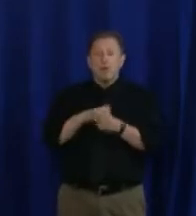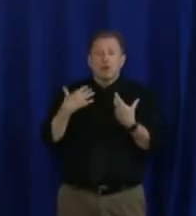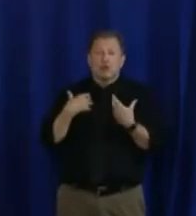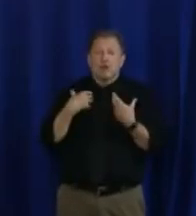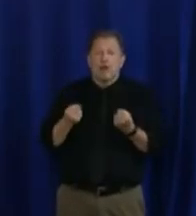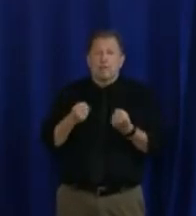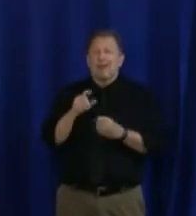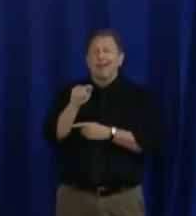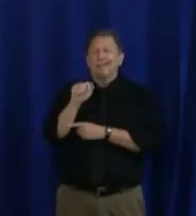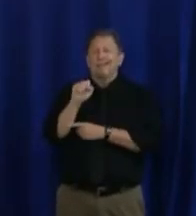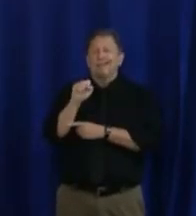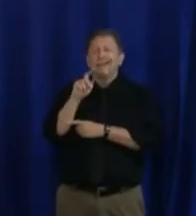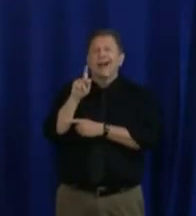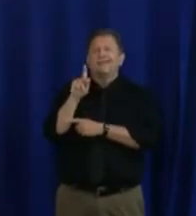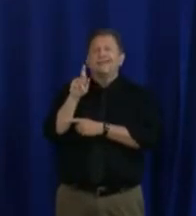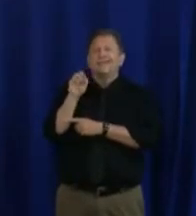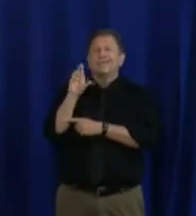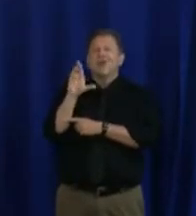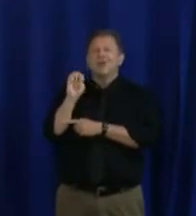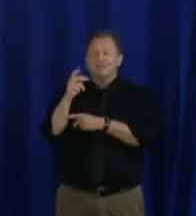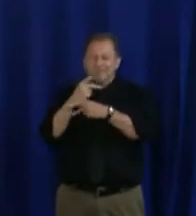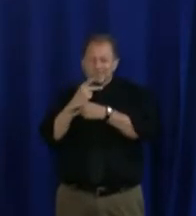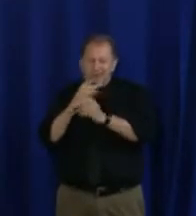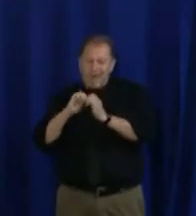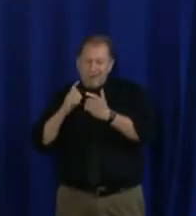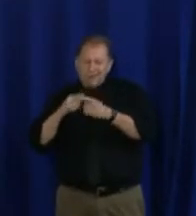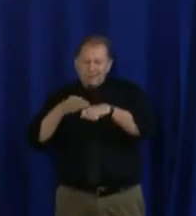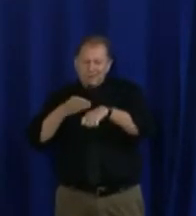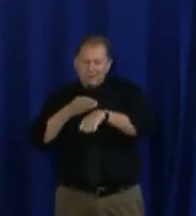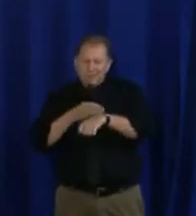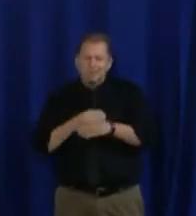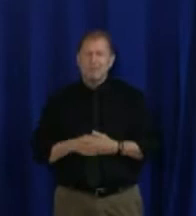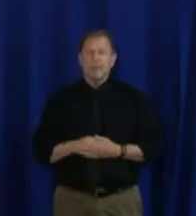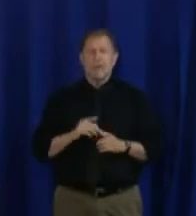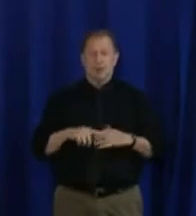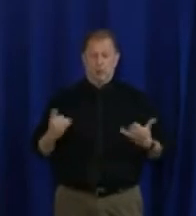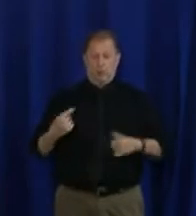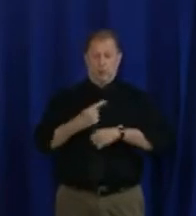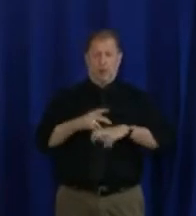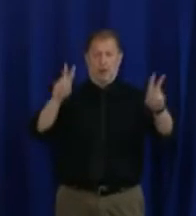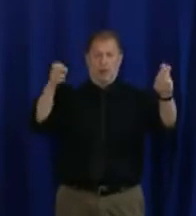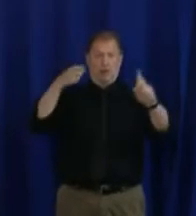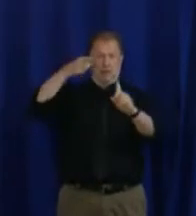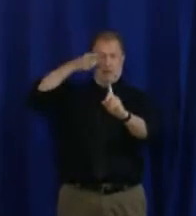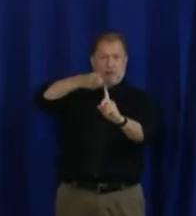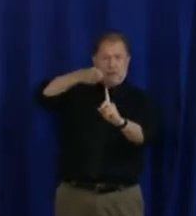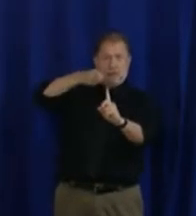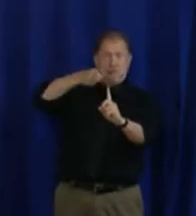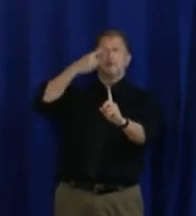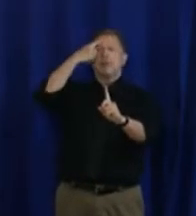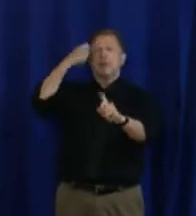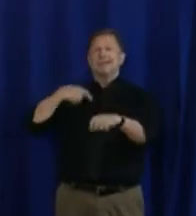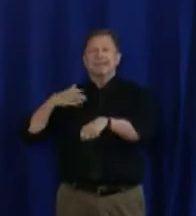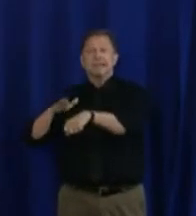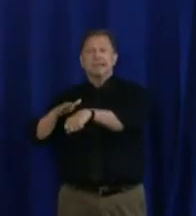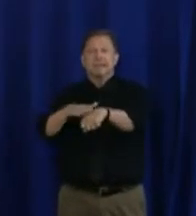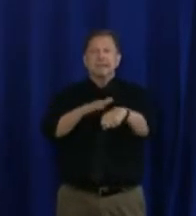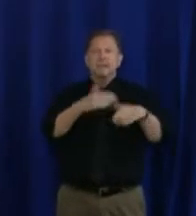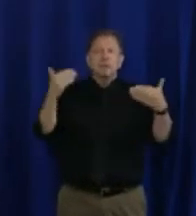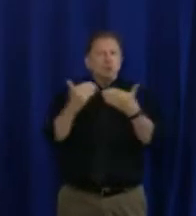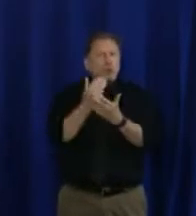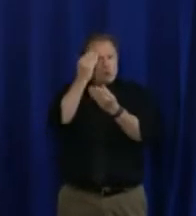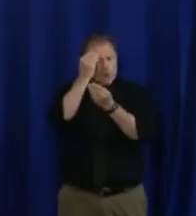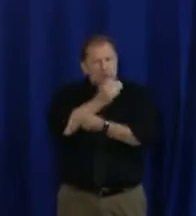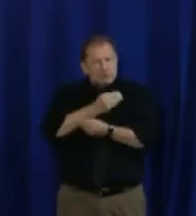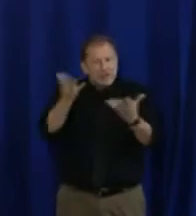Today, we're coming before the public because we want to make sure that we are alerting you to vital information before